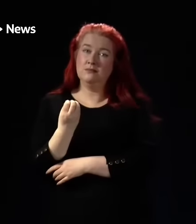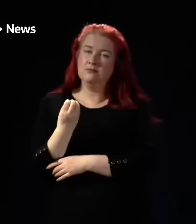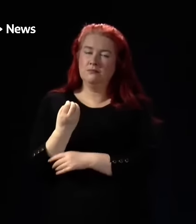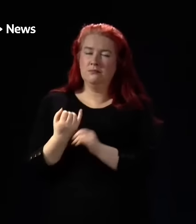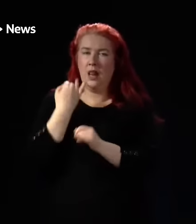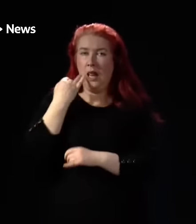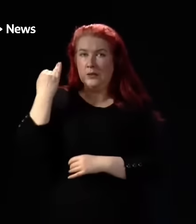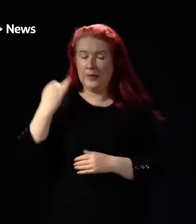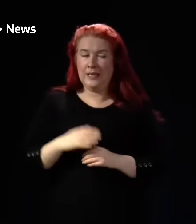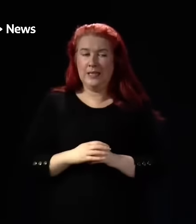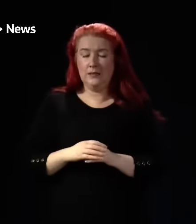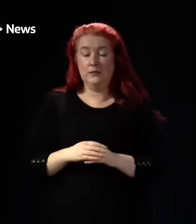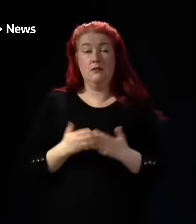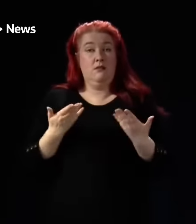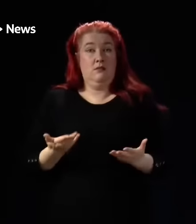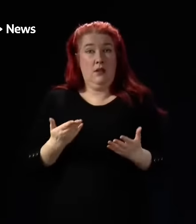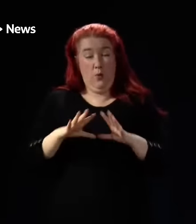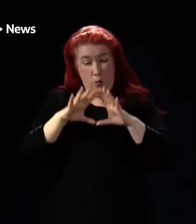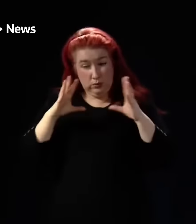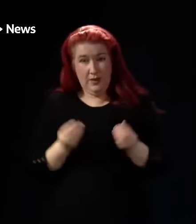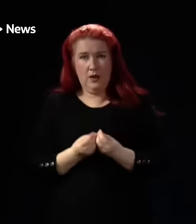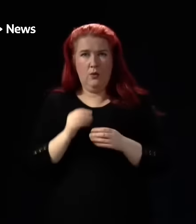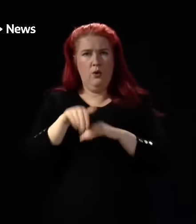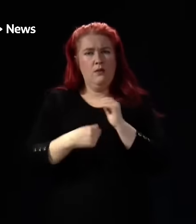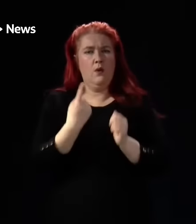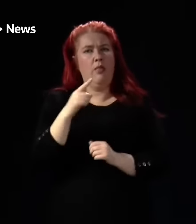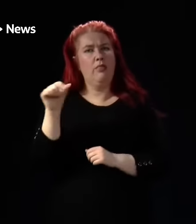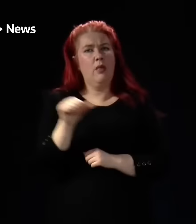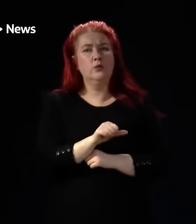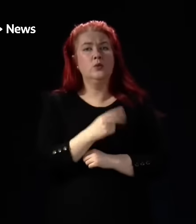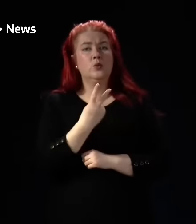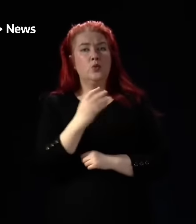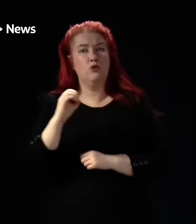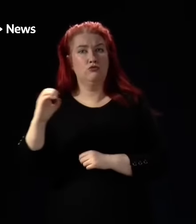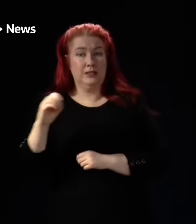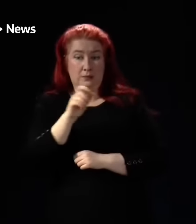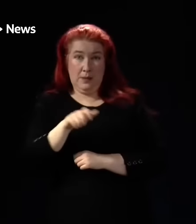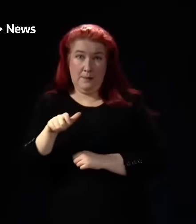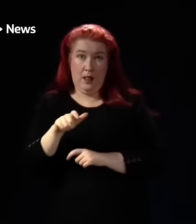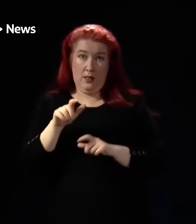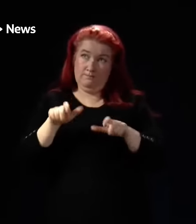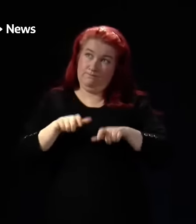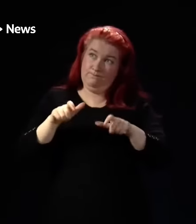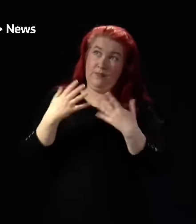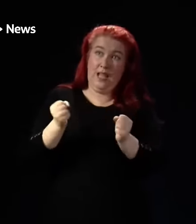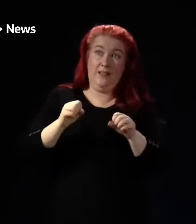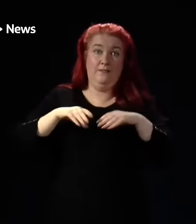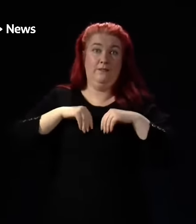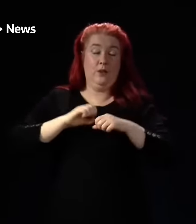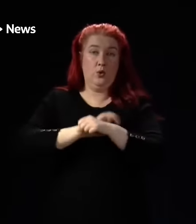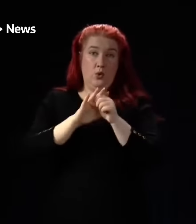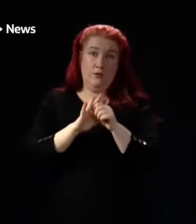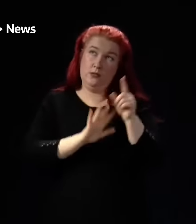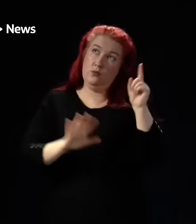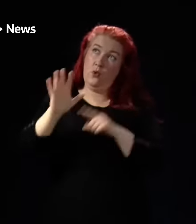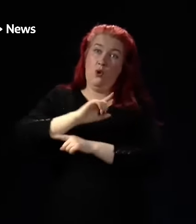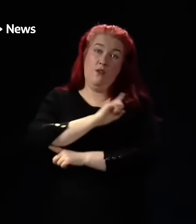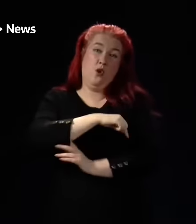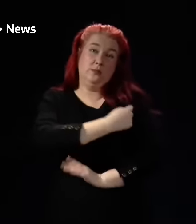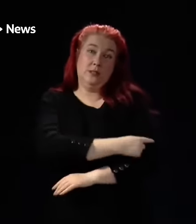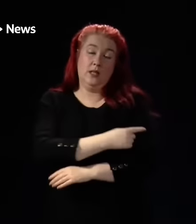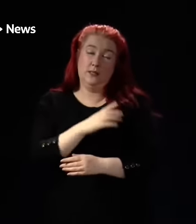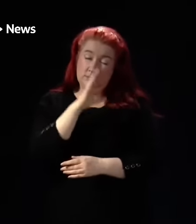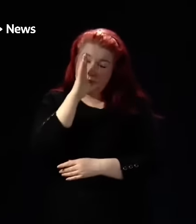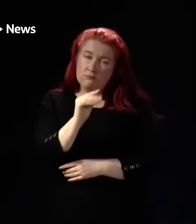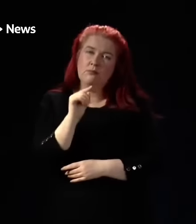there are right now more than 1200 patients with Covid in our hospitals and for context that is